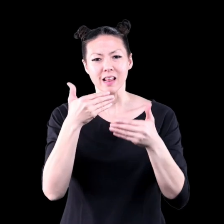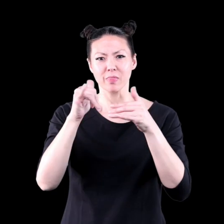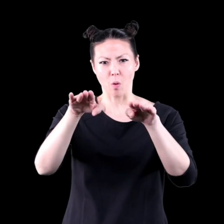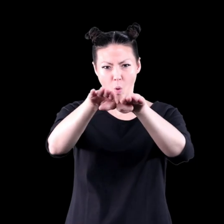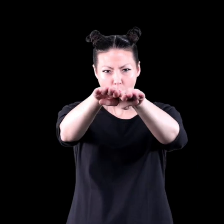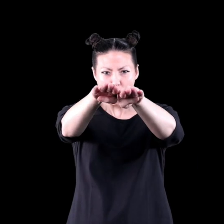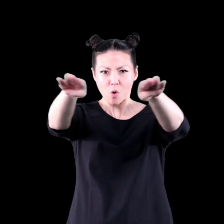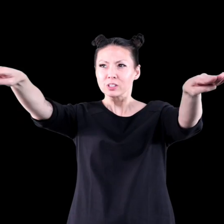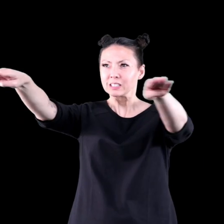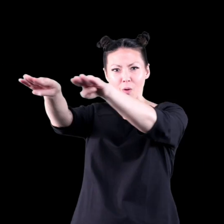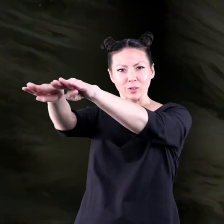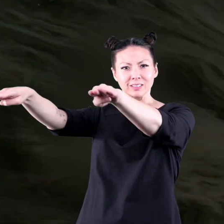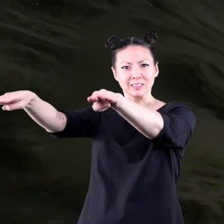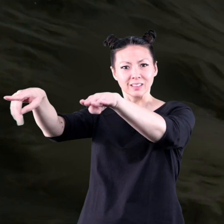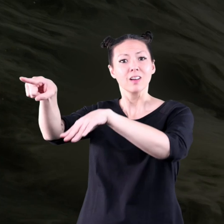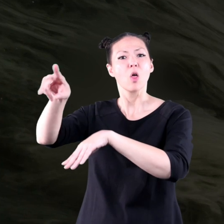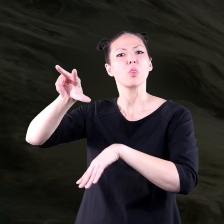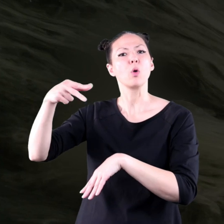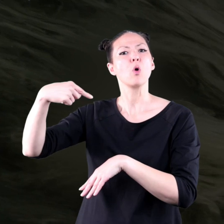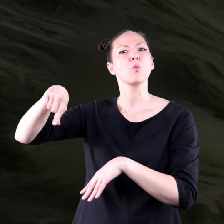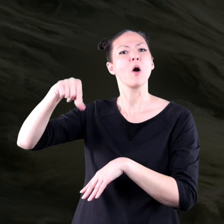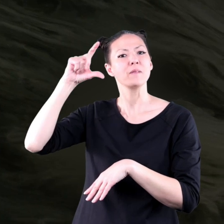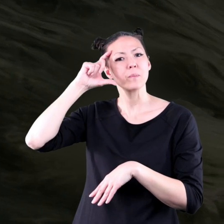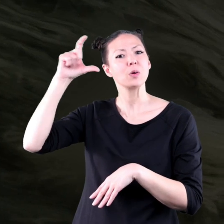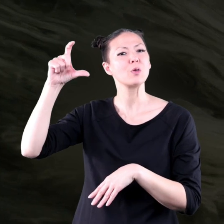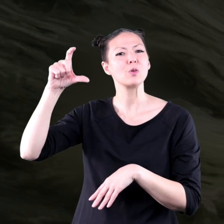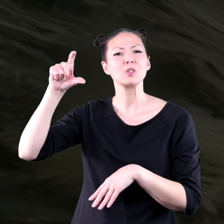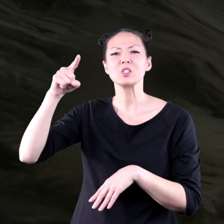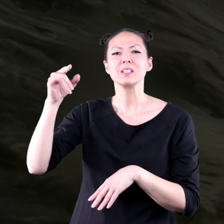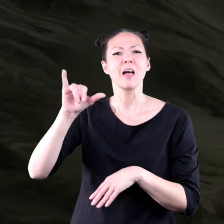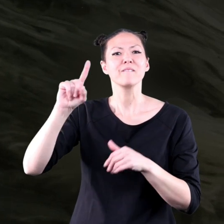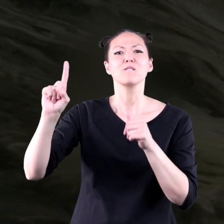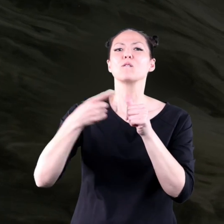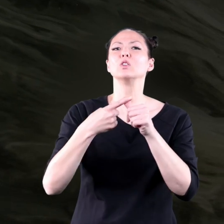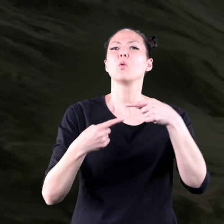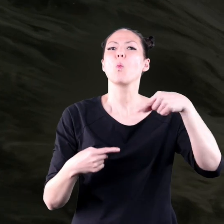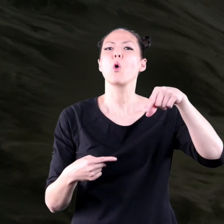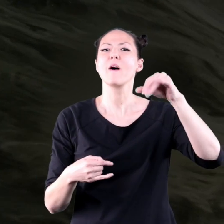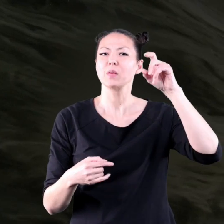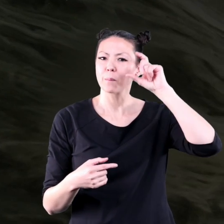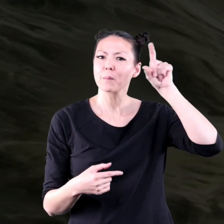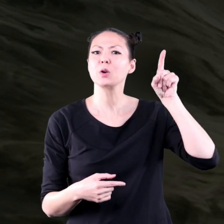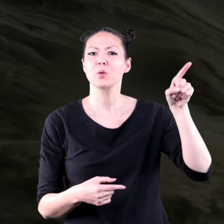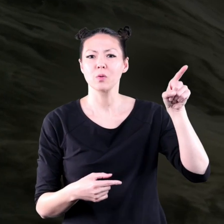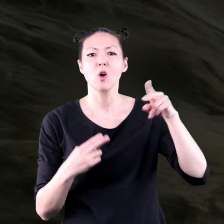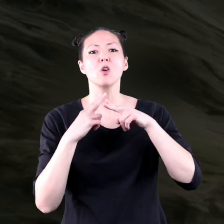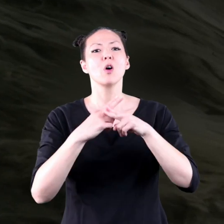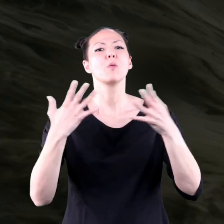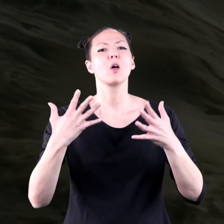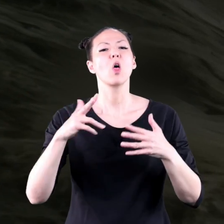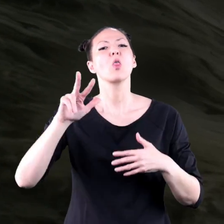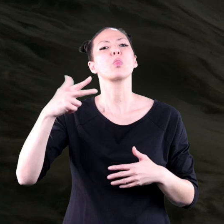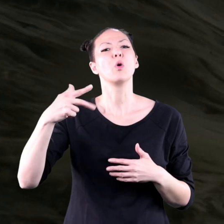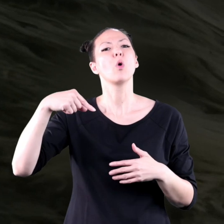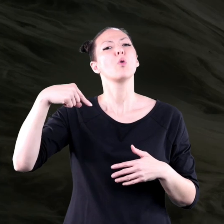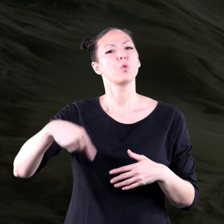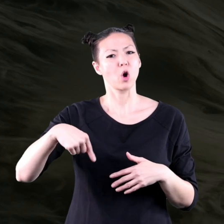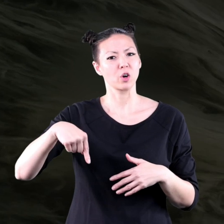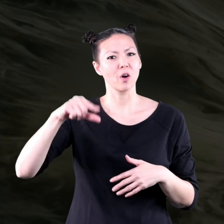a third quarter moon is just like a first quarter moon it is called a third quarter moon